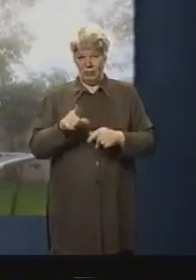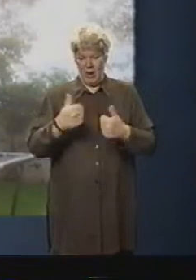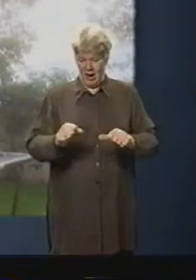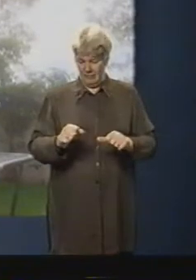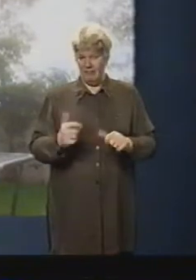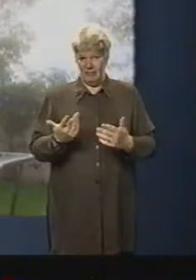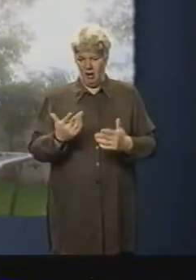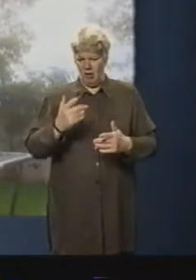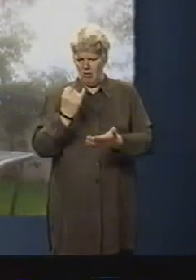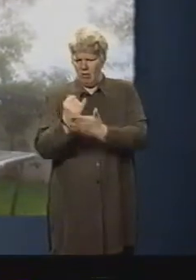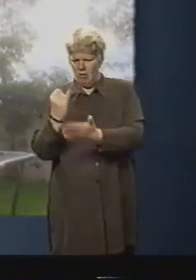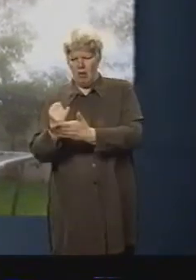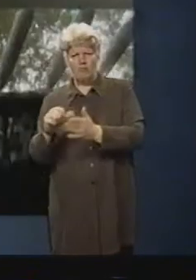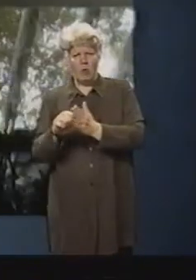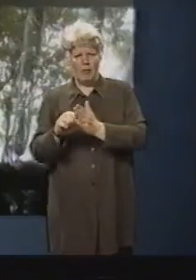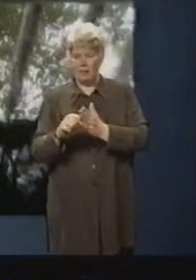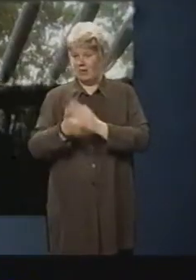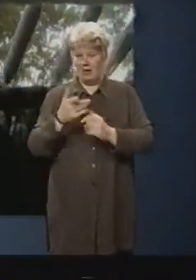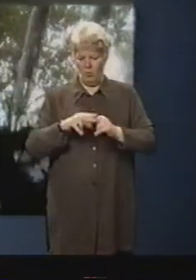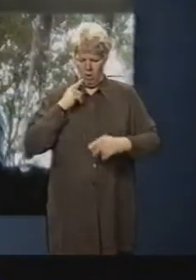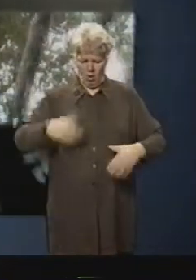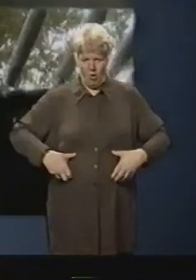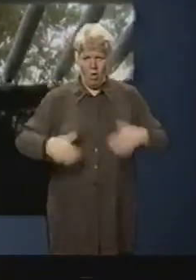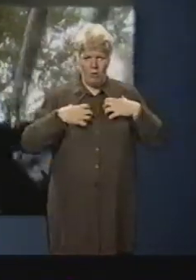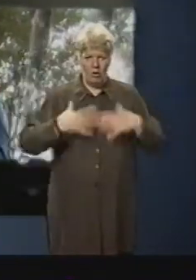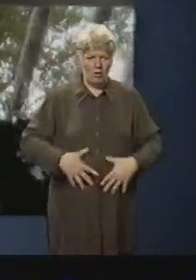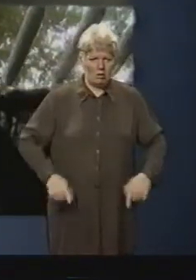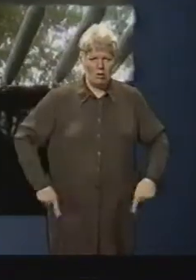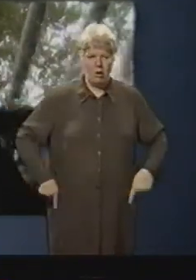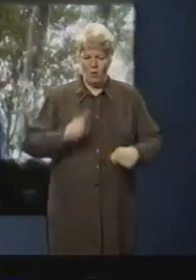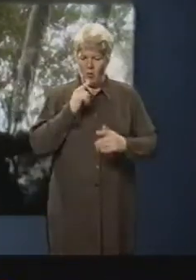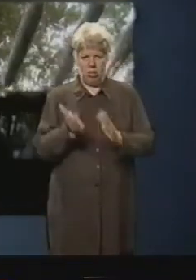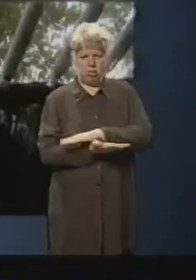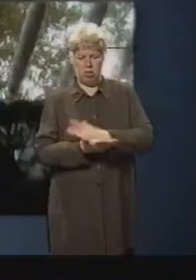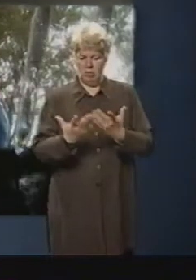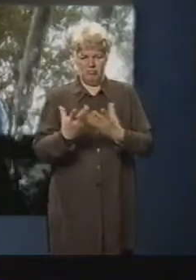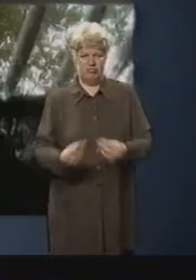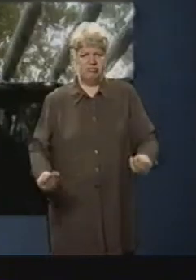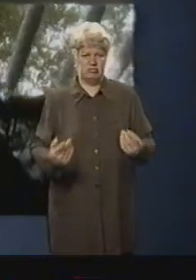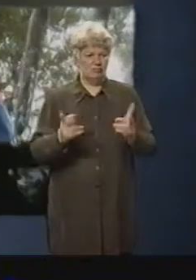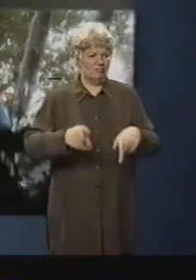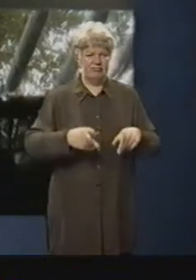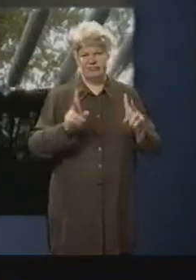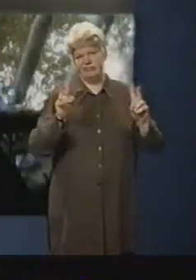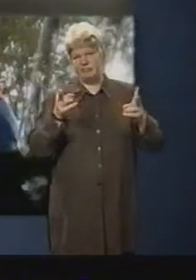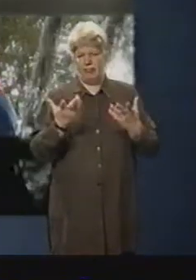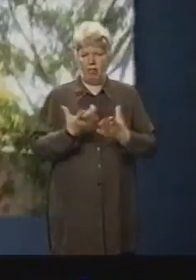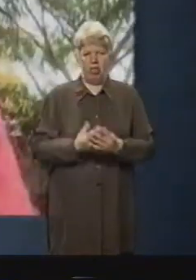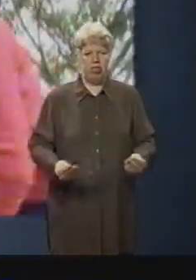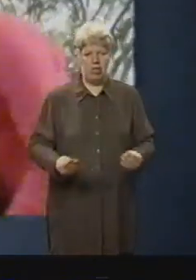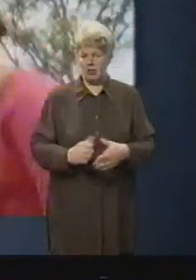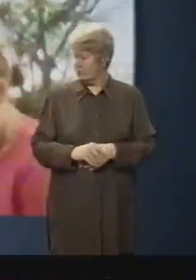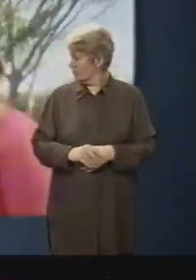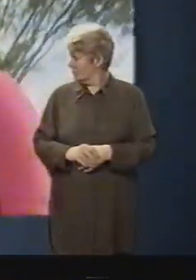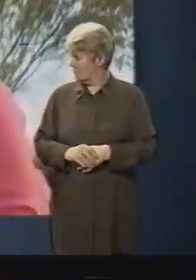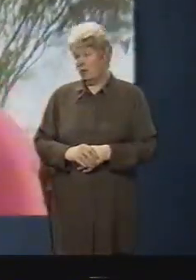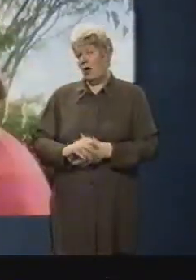if you like, it upsets, in simple terms, the organs and causes different parts of them to degenerate. The next step